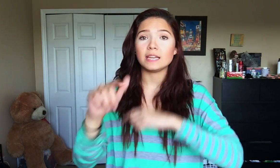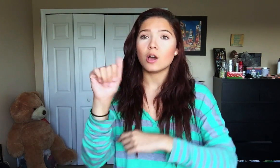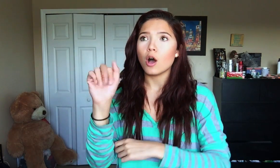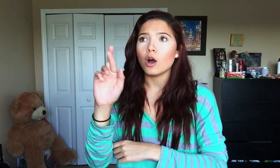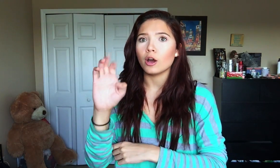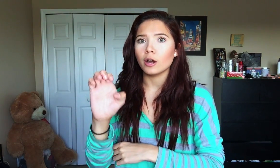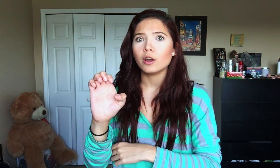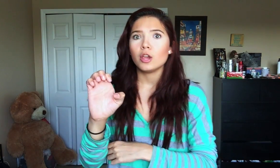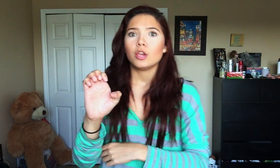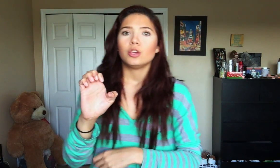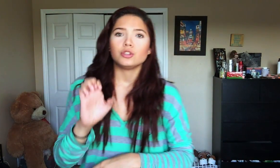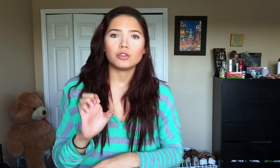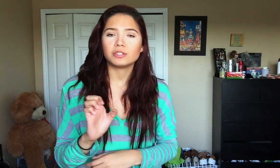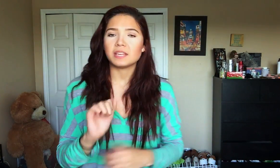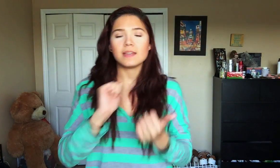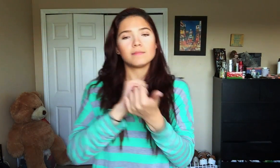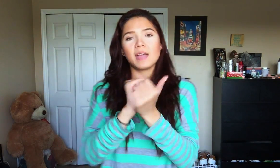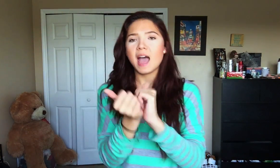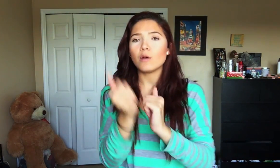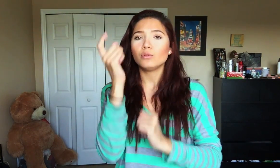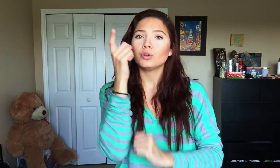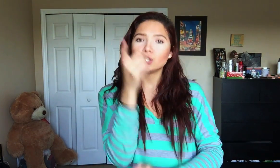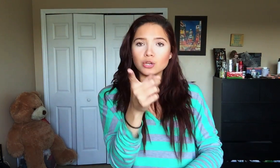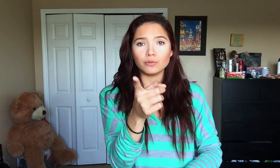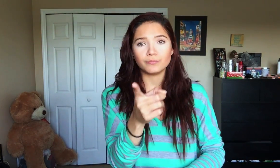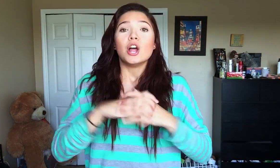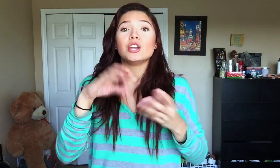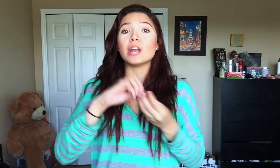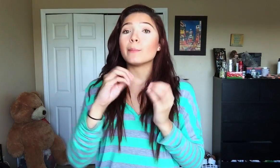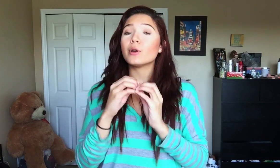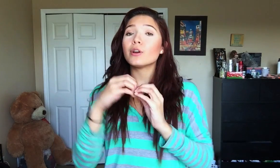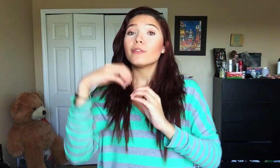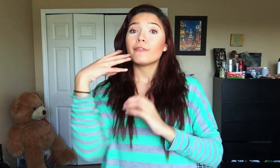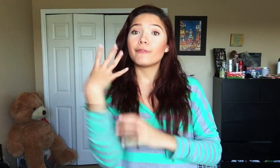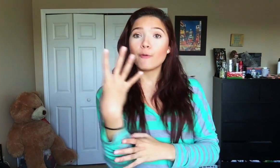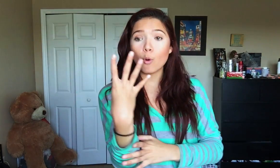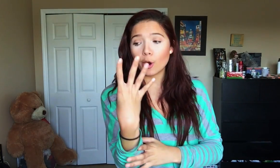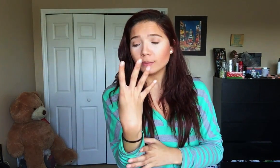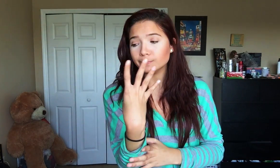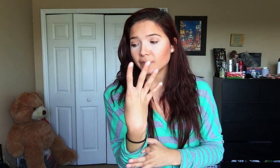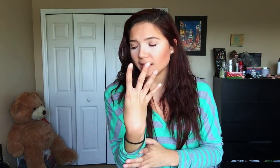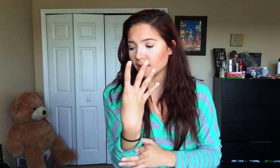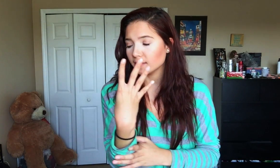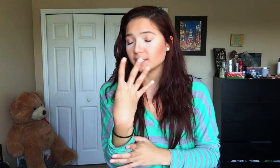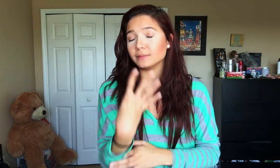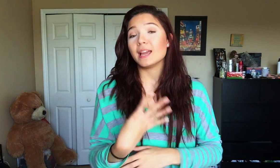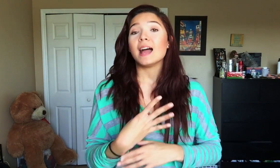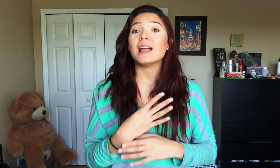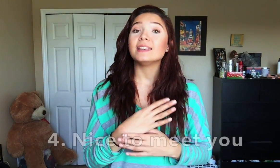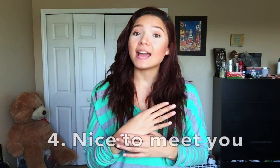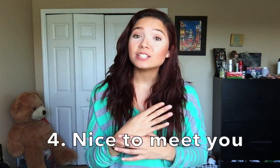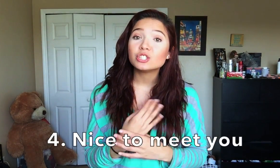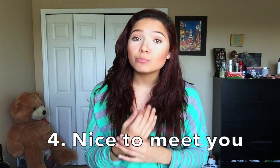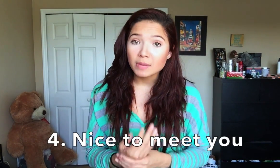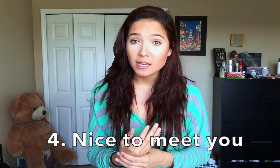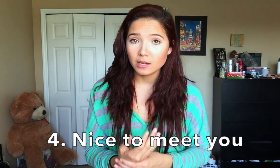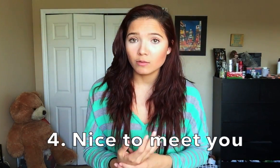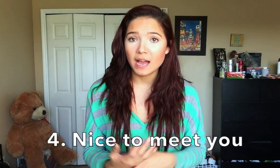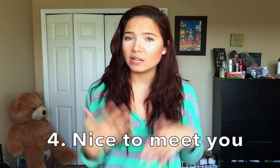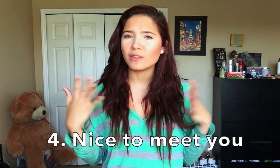are you just say how you number four is nice to meet you I know